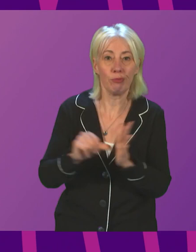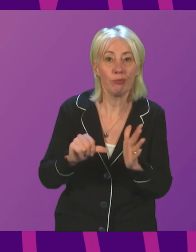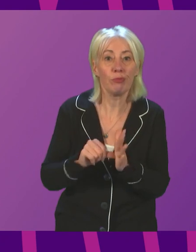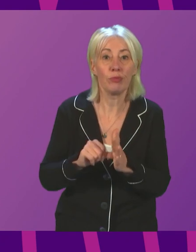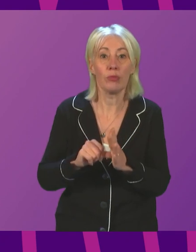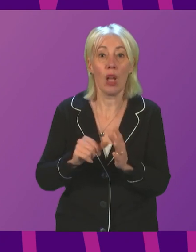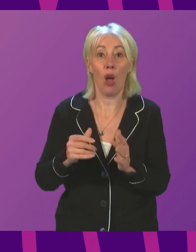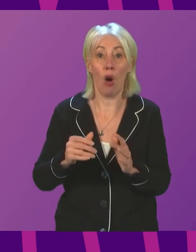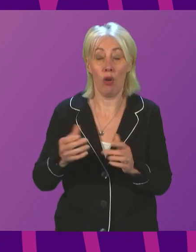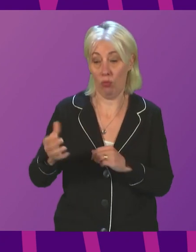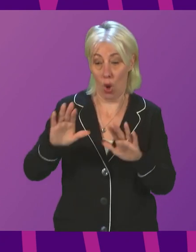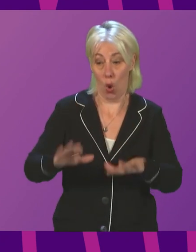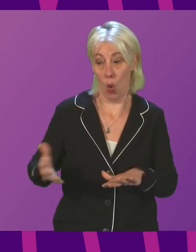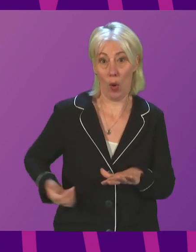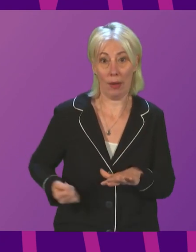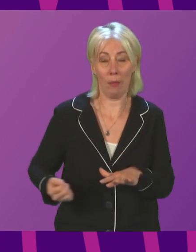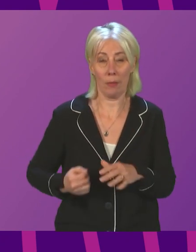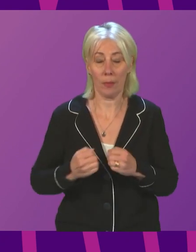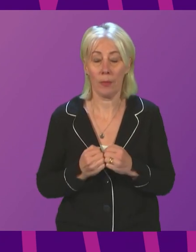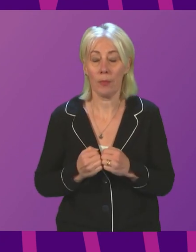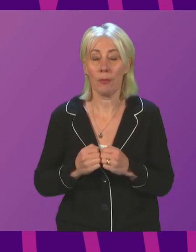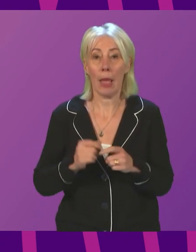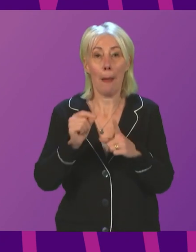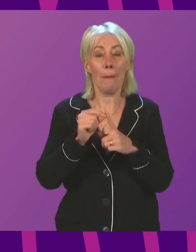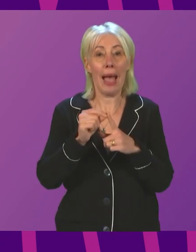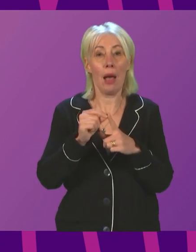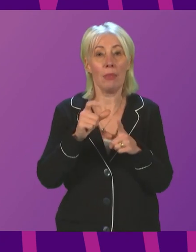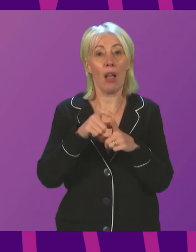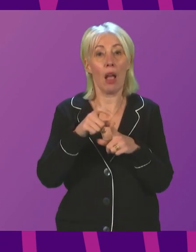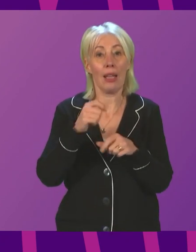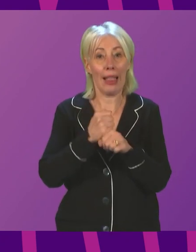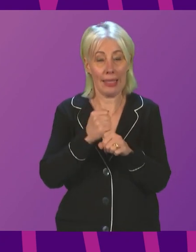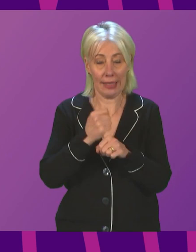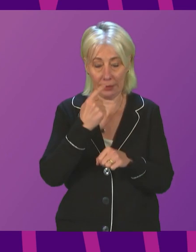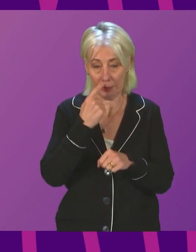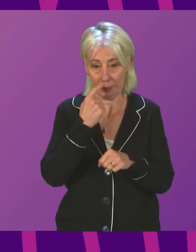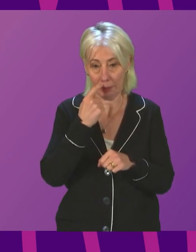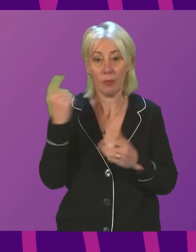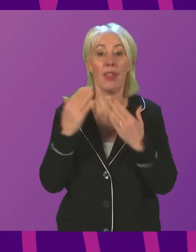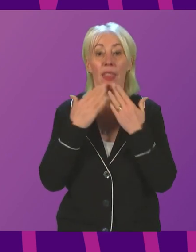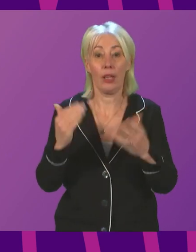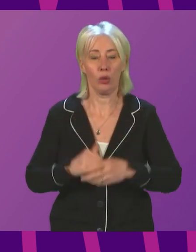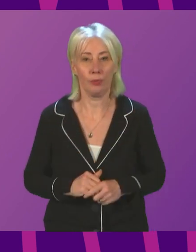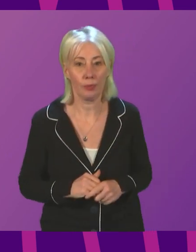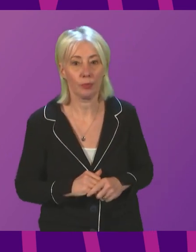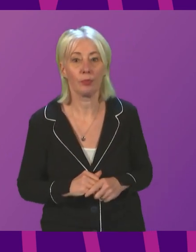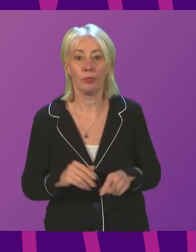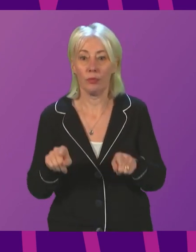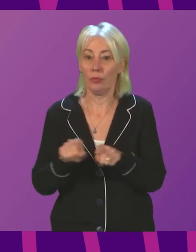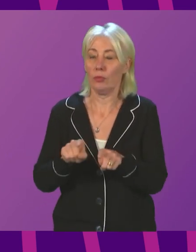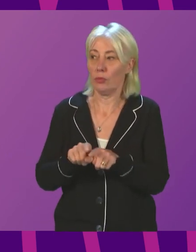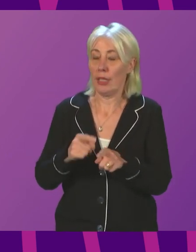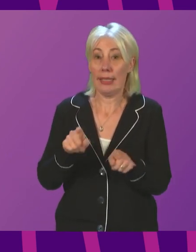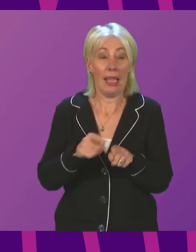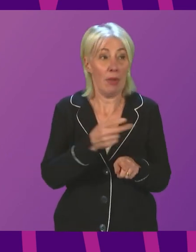come with living on low incomes. Pam Duncan-Glancy to be followed by Stuart Macmillan. Stuart Thank you, President Officer. I too, like others,